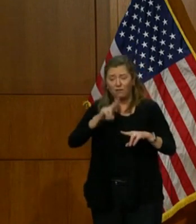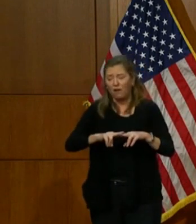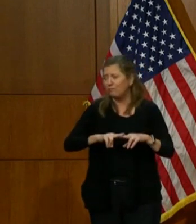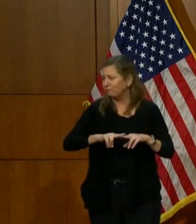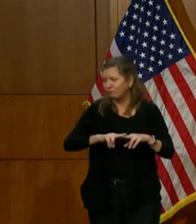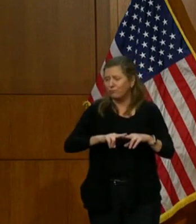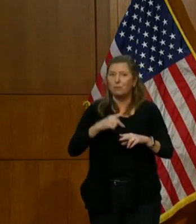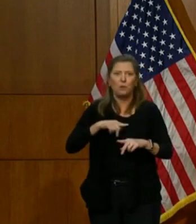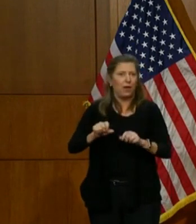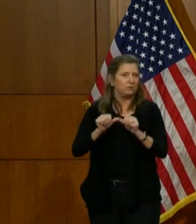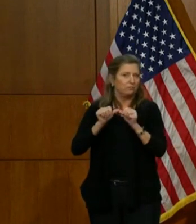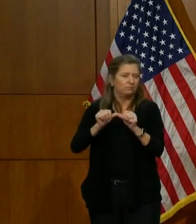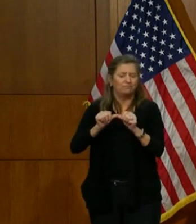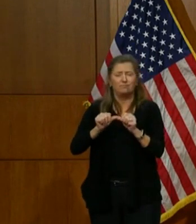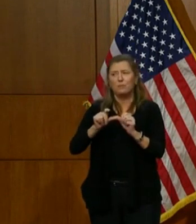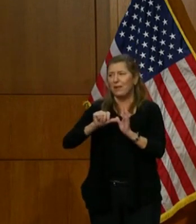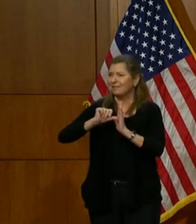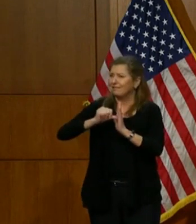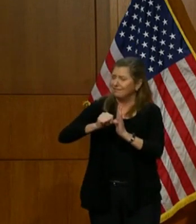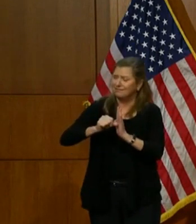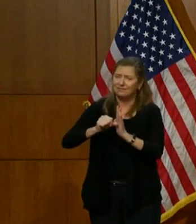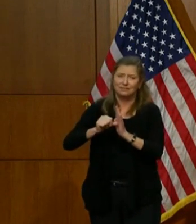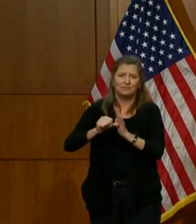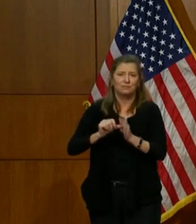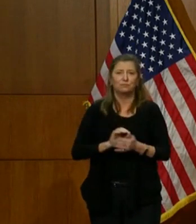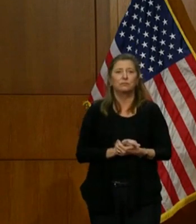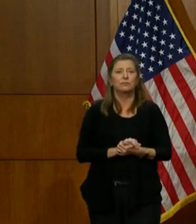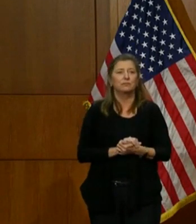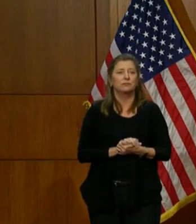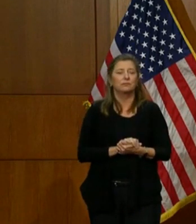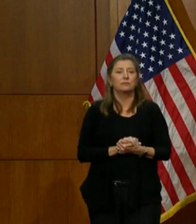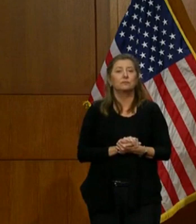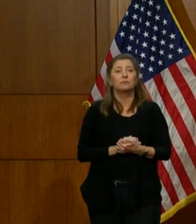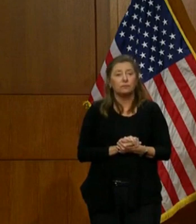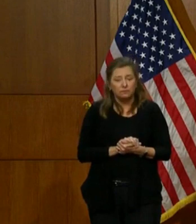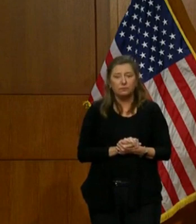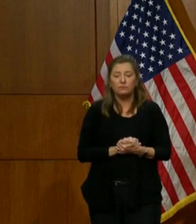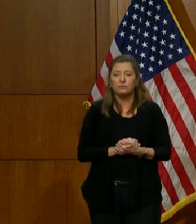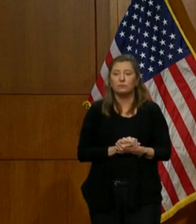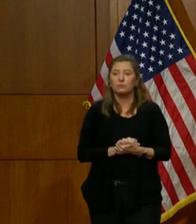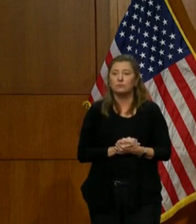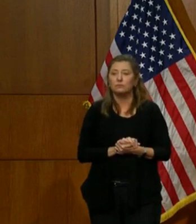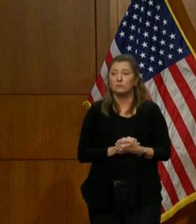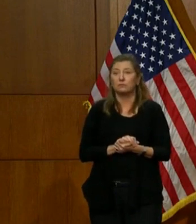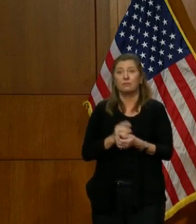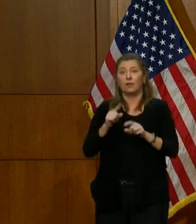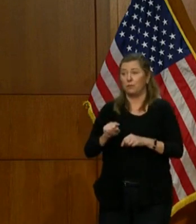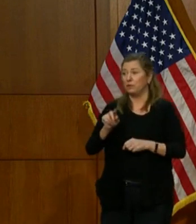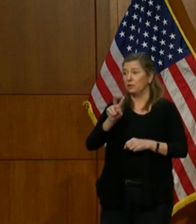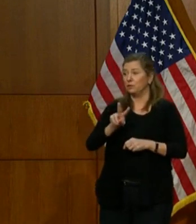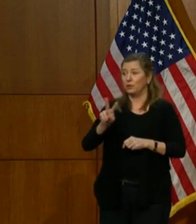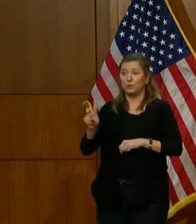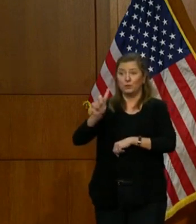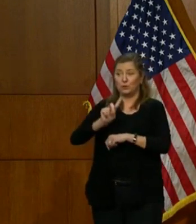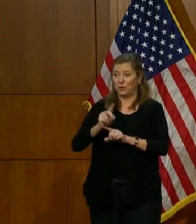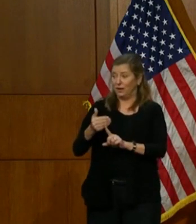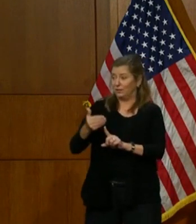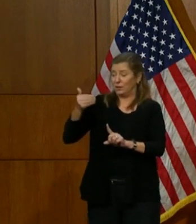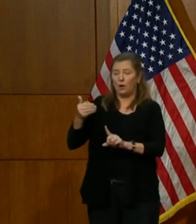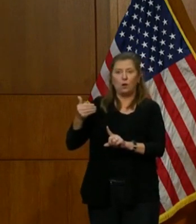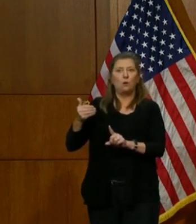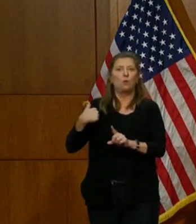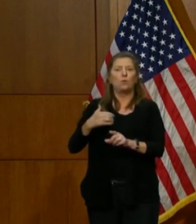overemphasize that. Then, 22 days ago, our country got the most